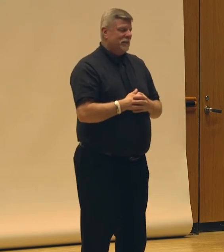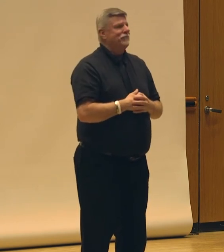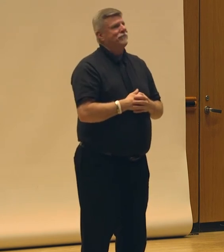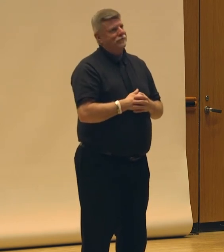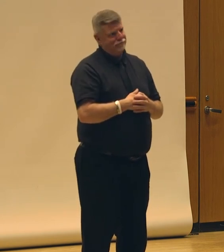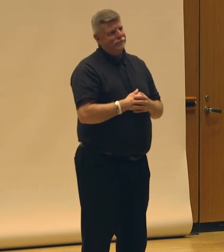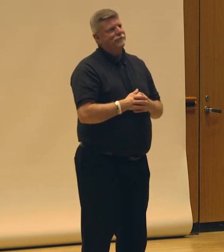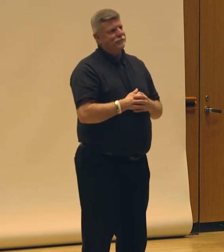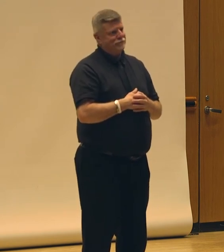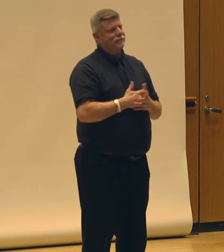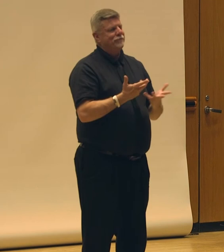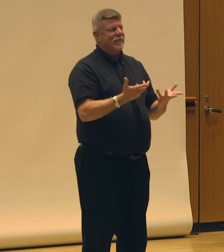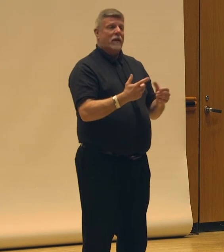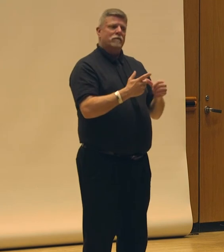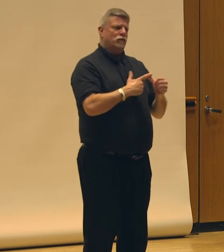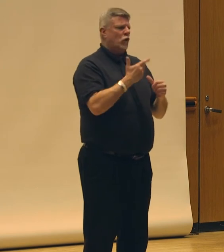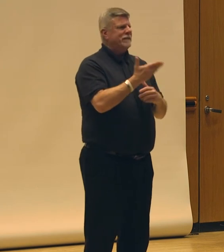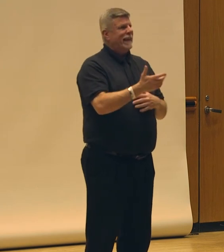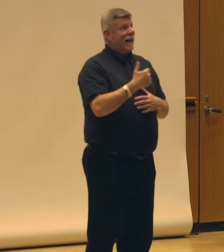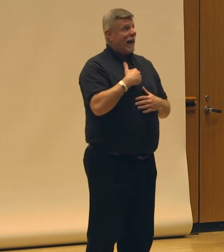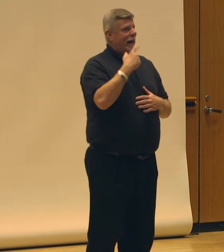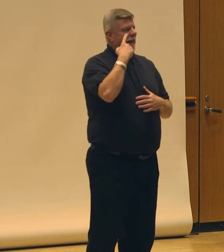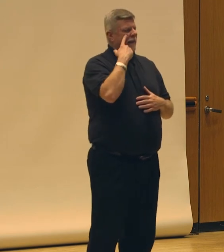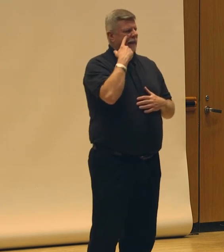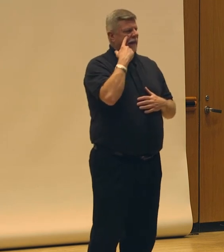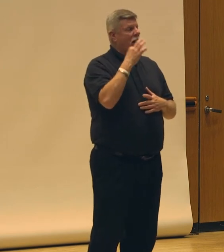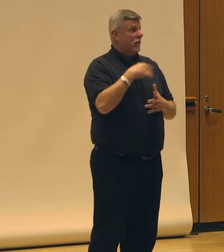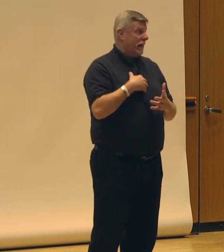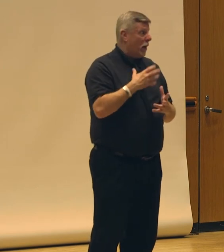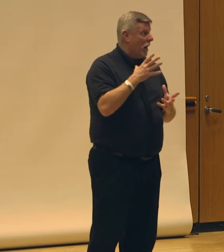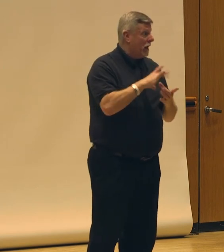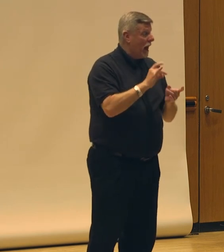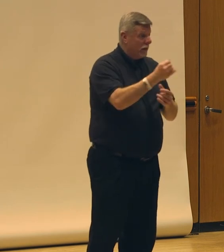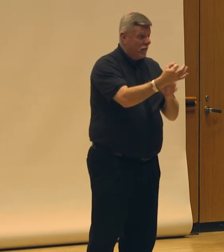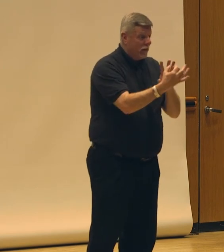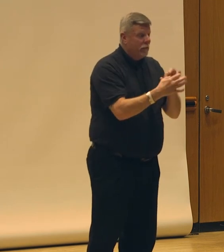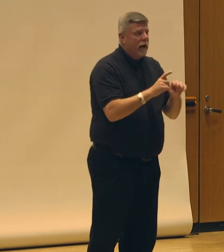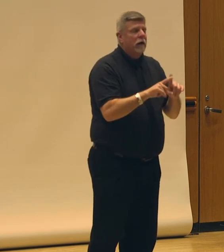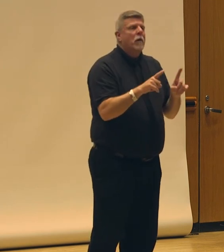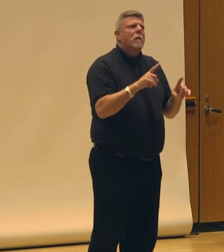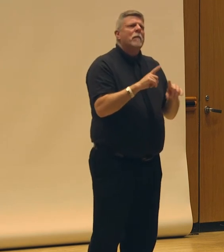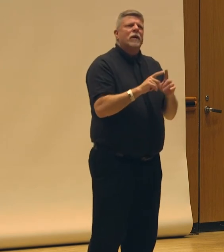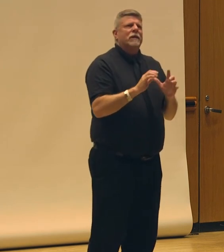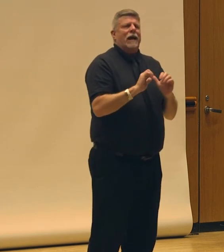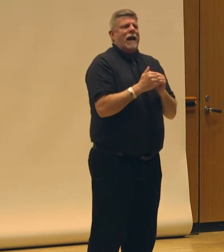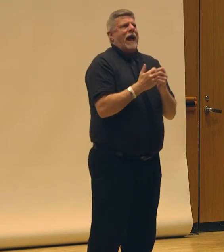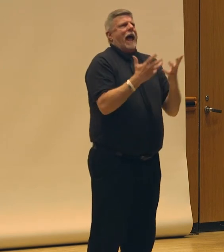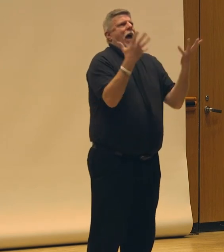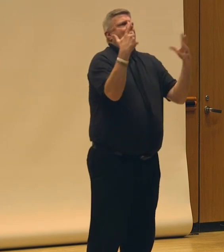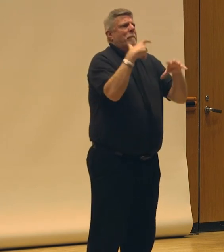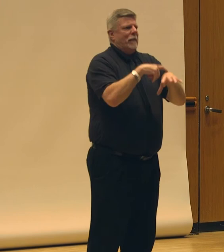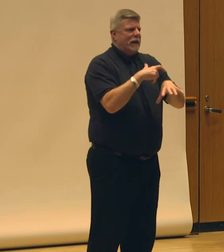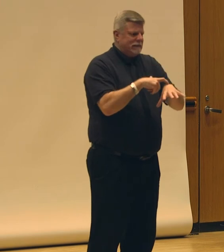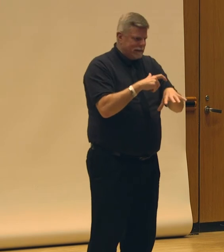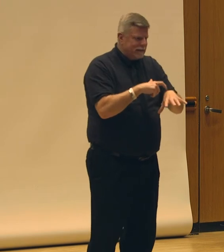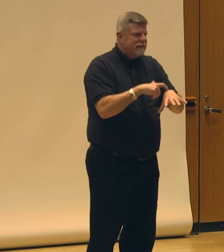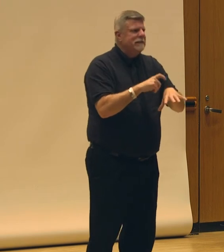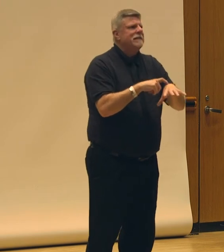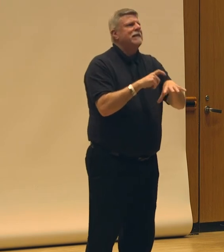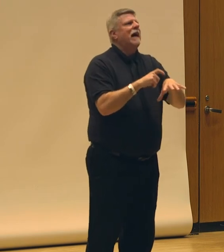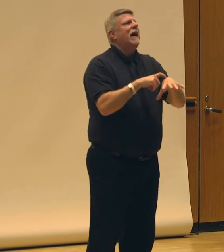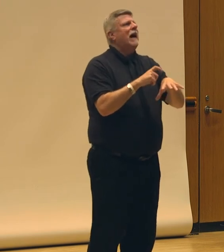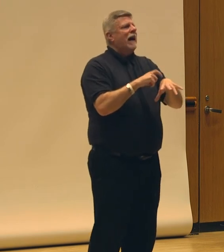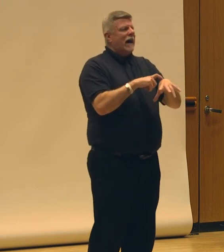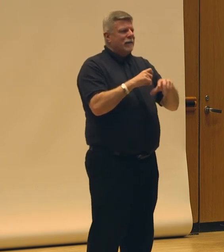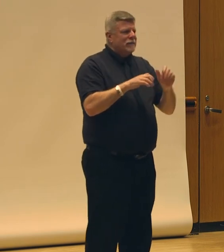Yeah. I mean, the first thing that I think of, and I would love other thoughts on this too, is the first thing I think of is how much time went into the community building and